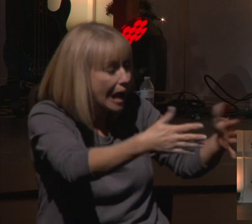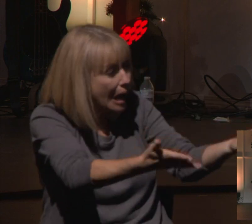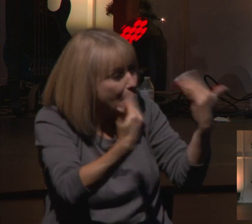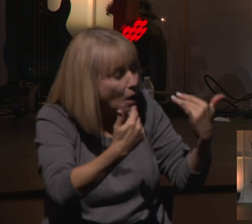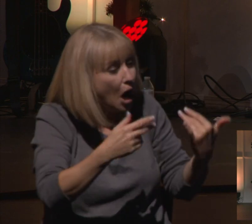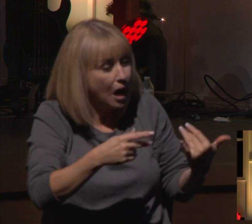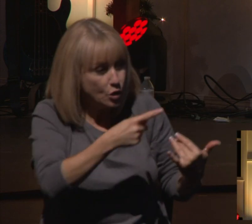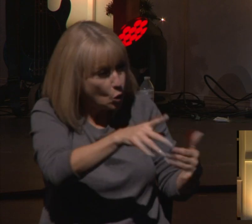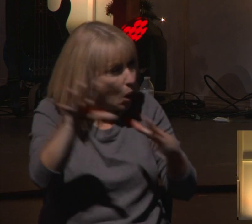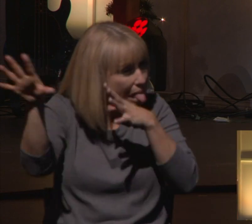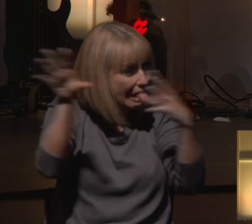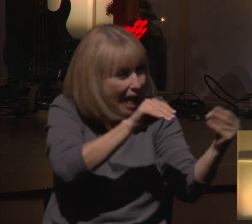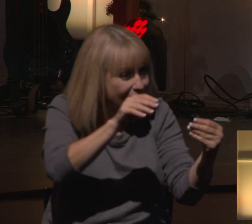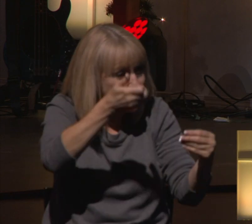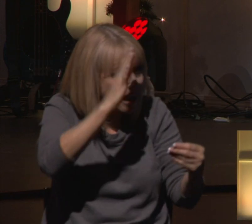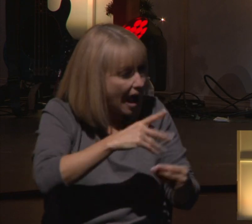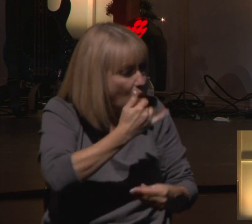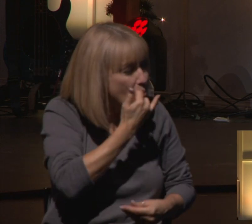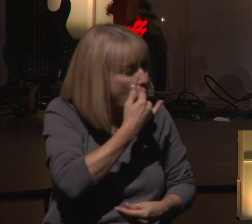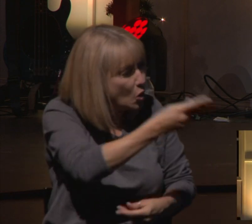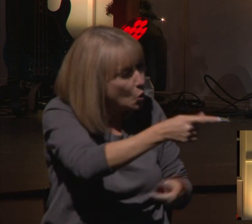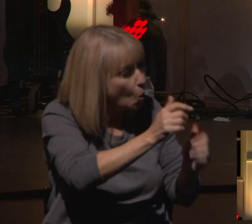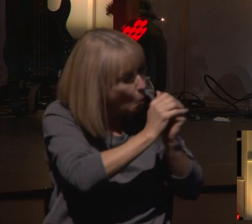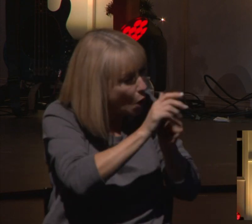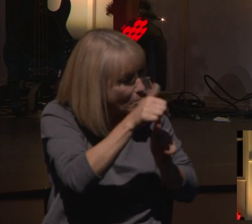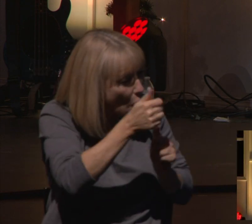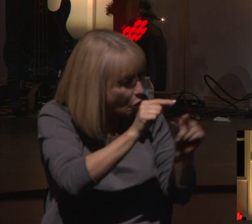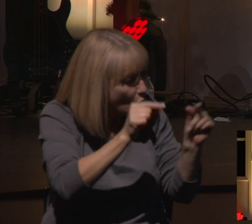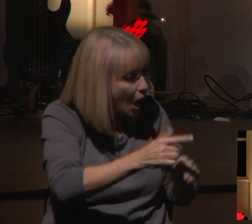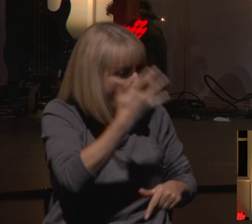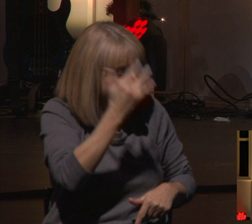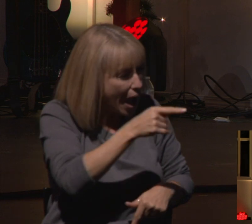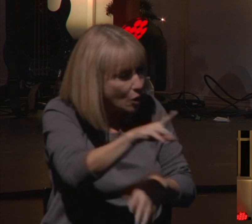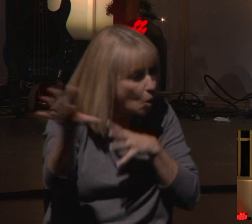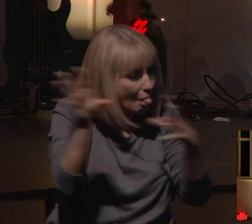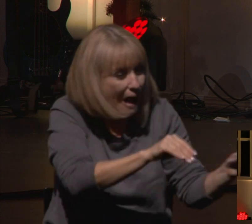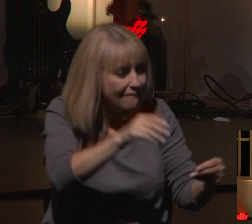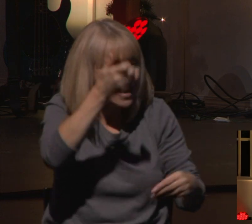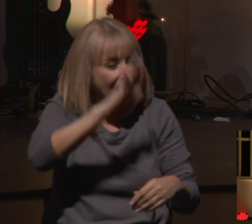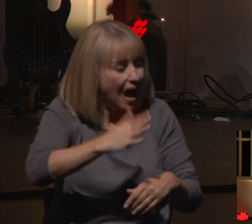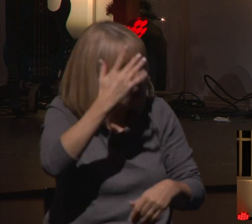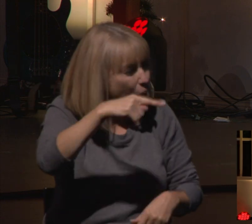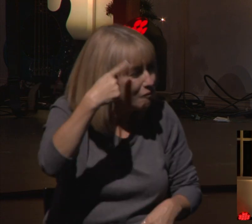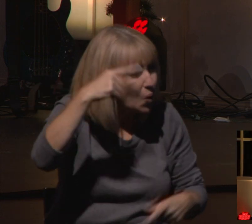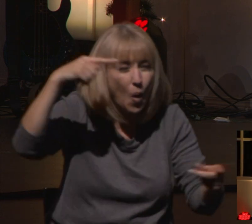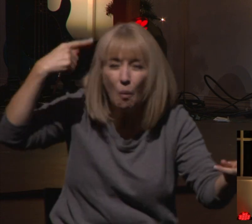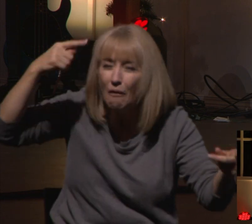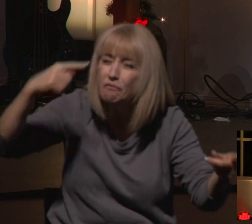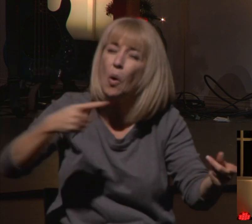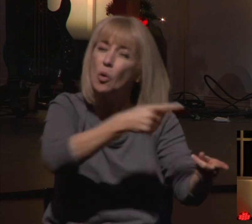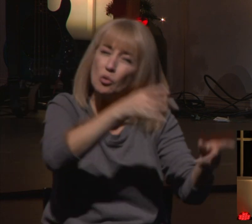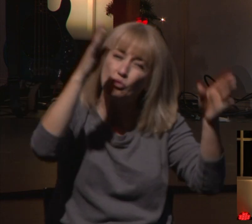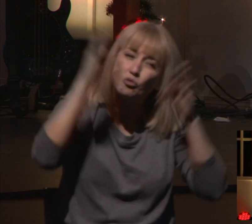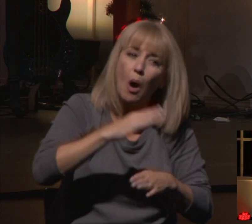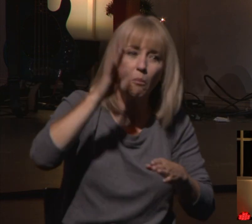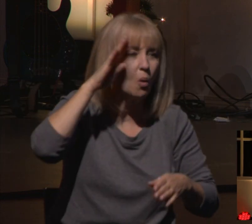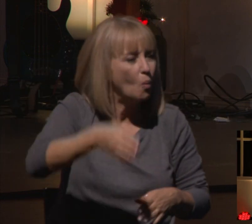you've left him. You're worshiping other gods. Why have you abandoned God? You're going to be in so much trouble.